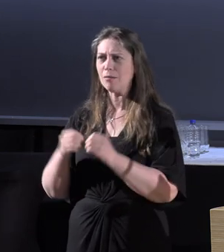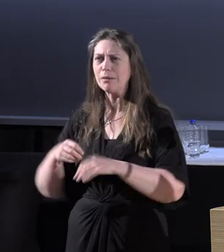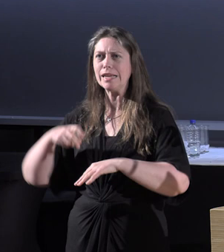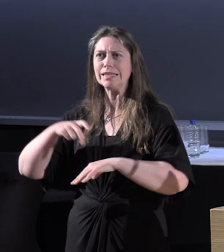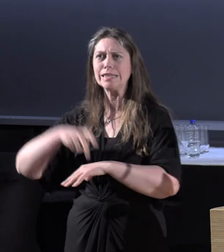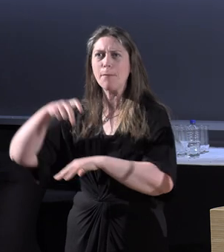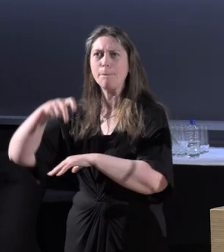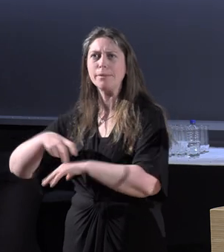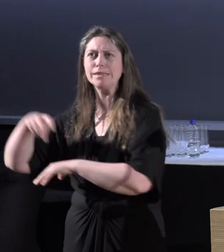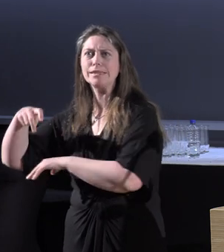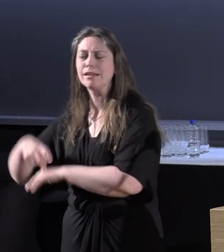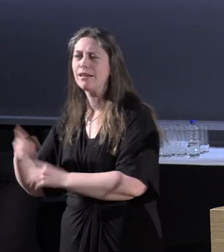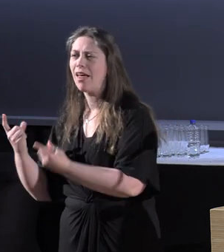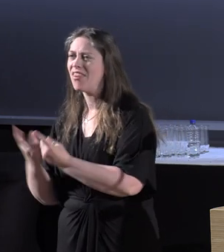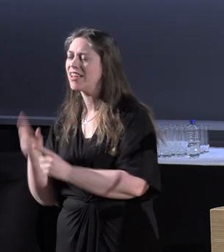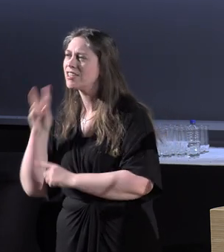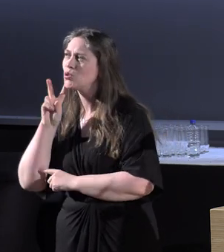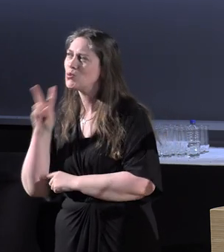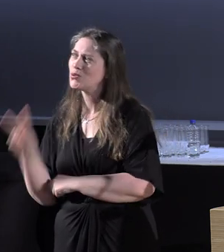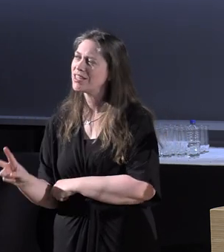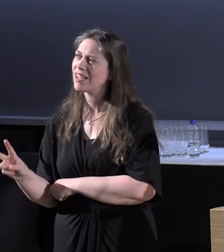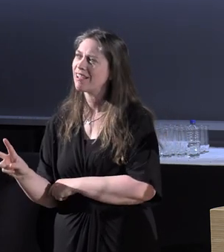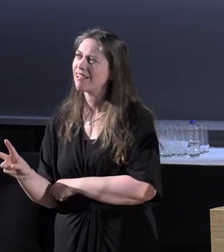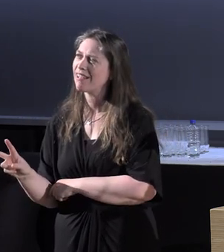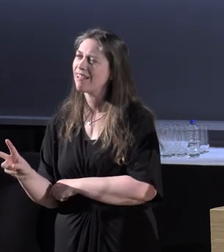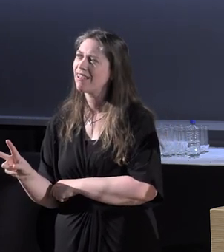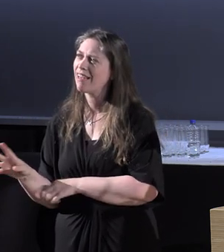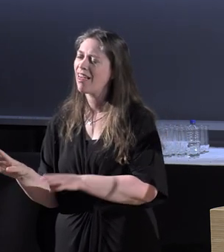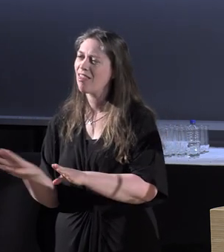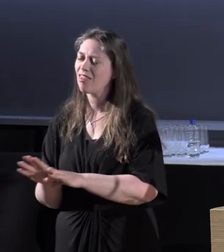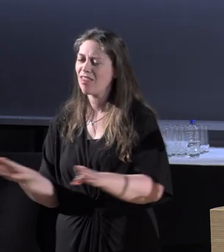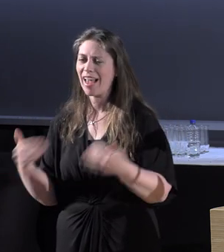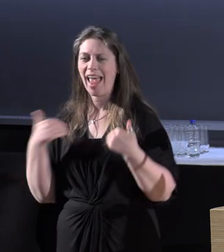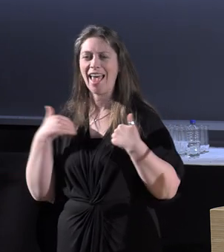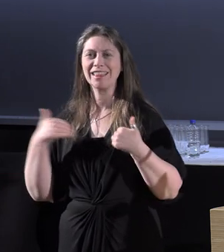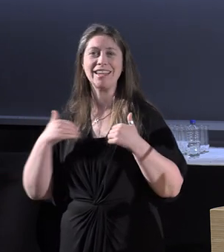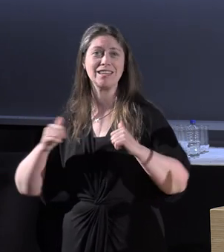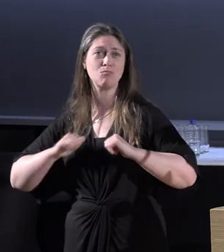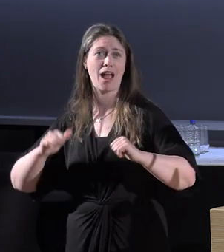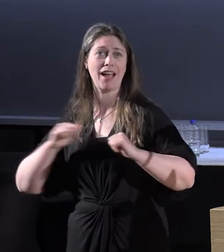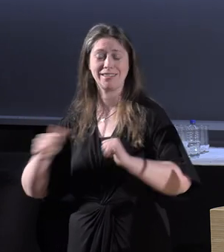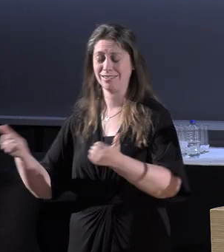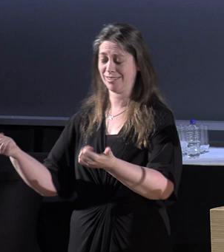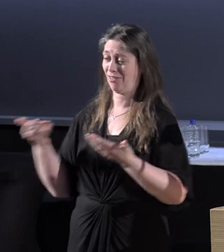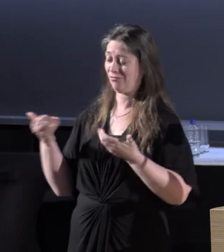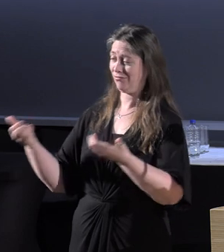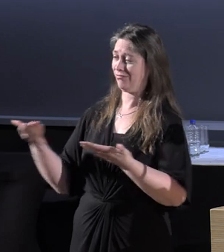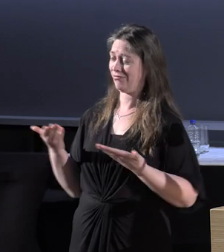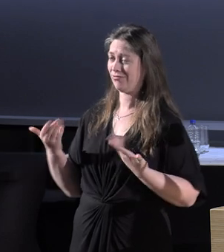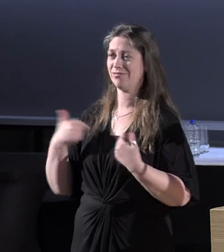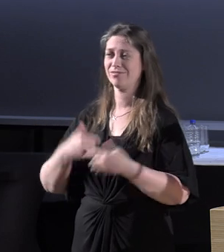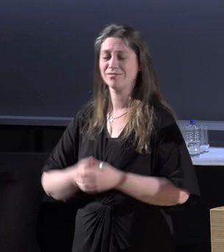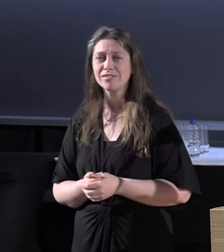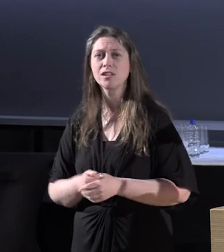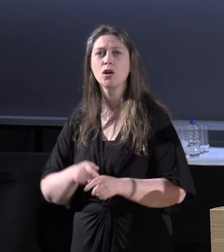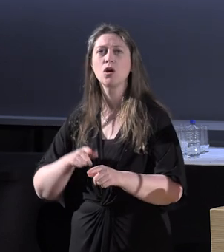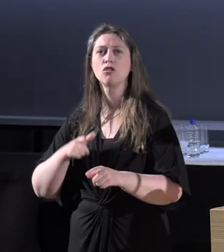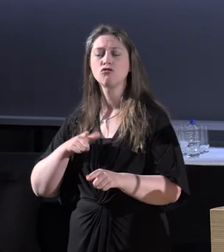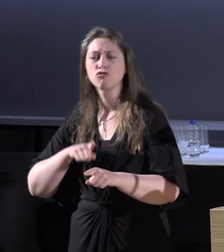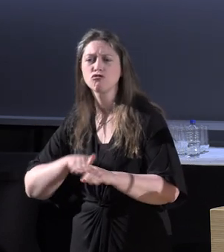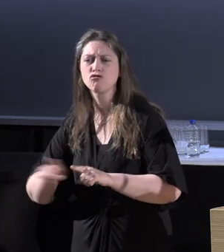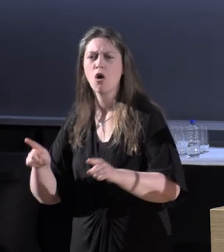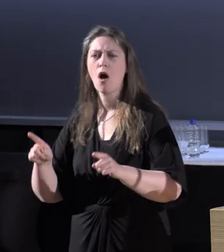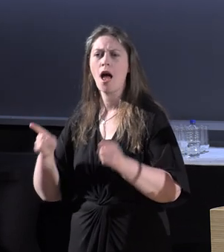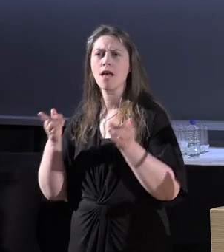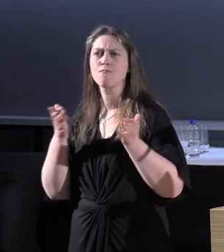things that you see in athletics practices to enhance my mobility.